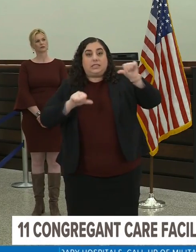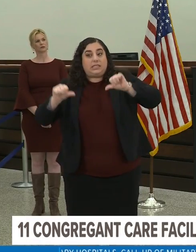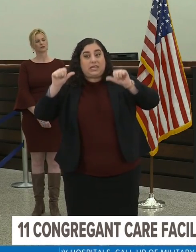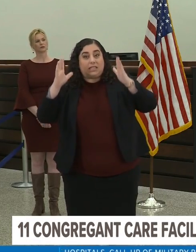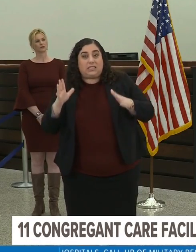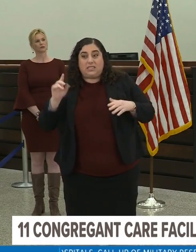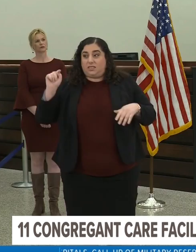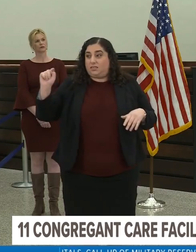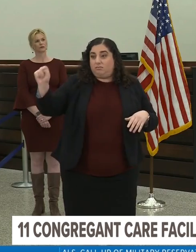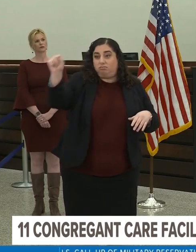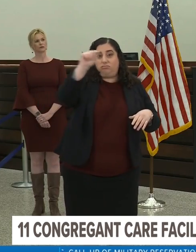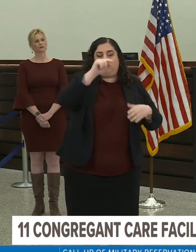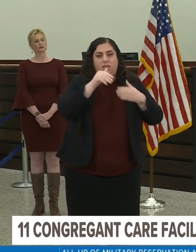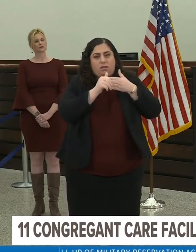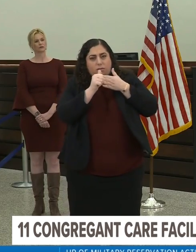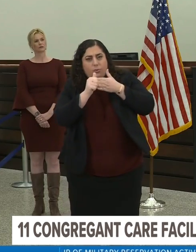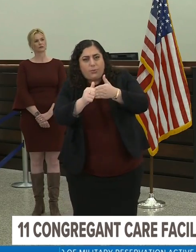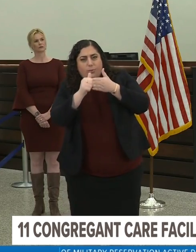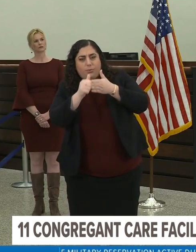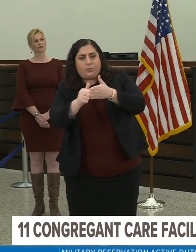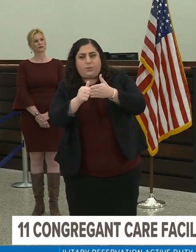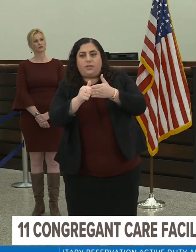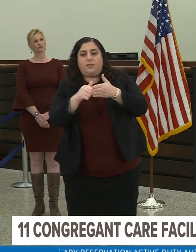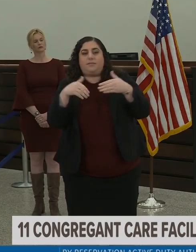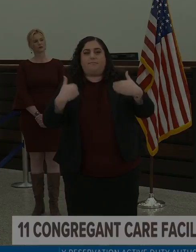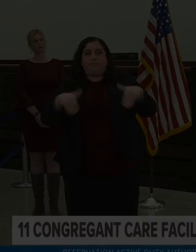and leading the global fight against COVID-19.